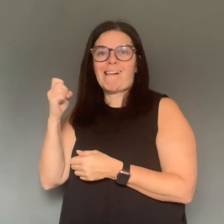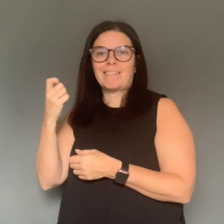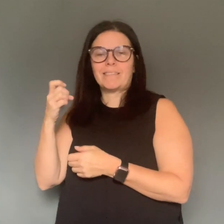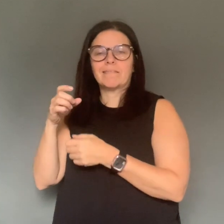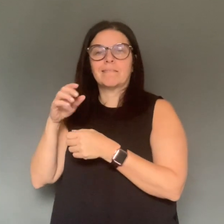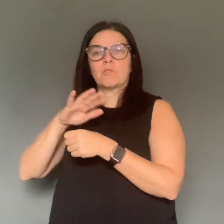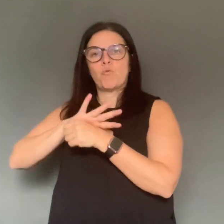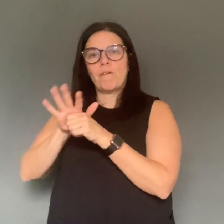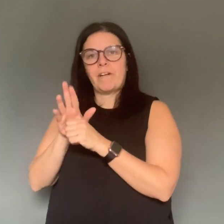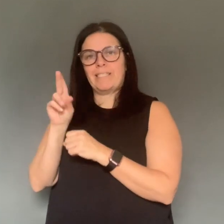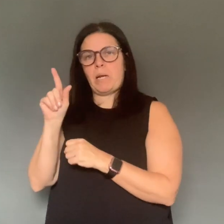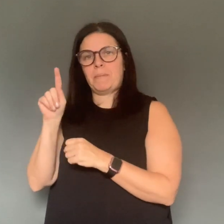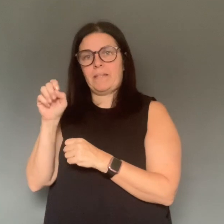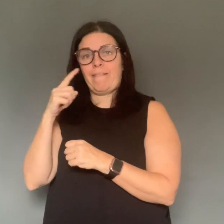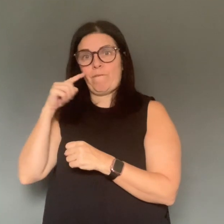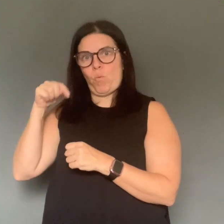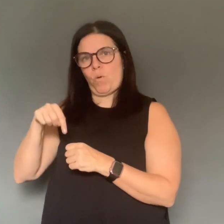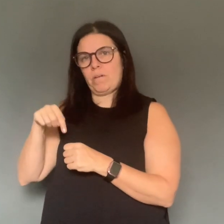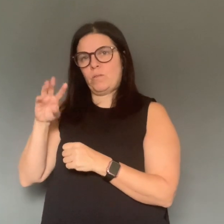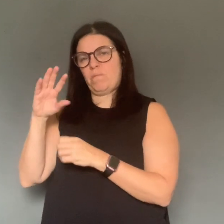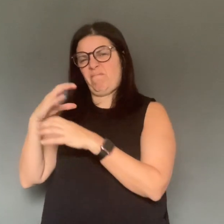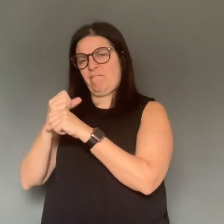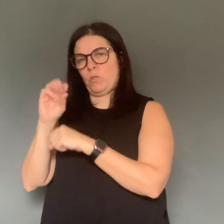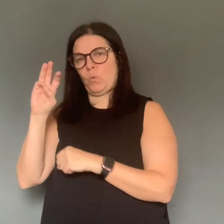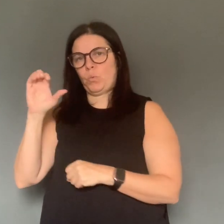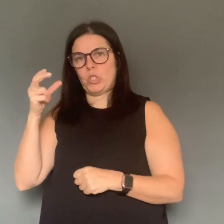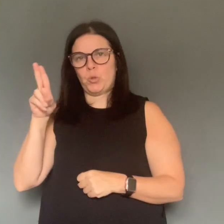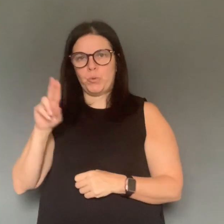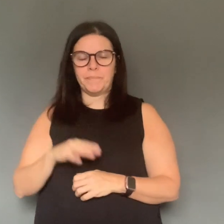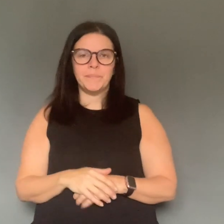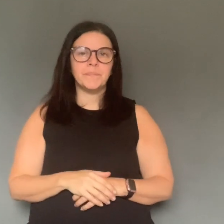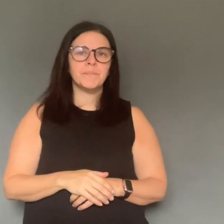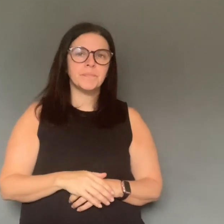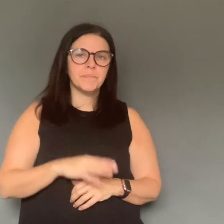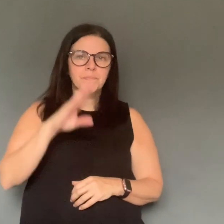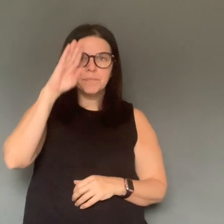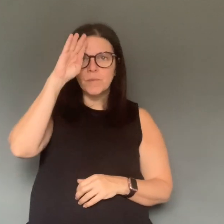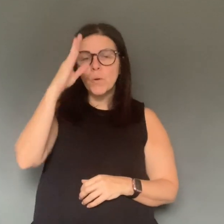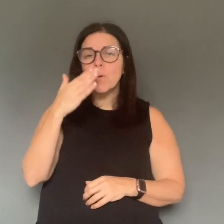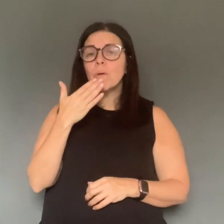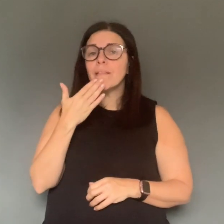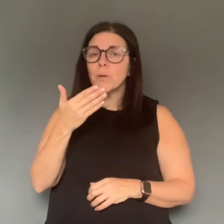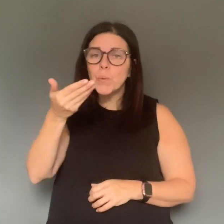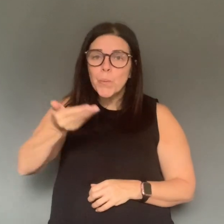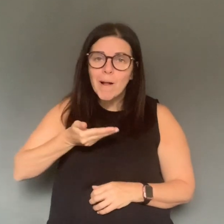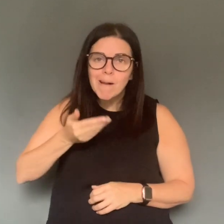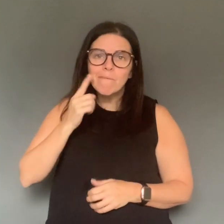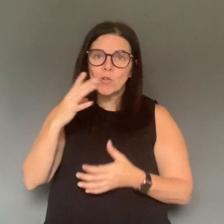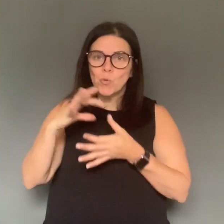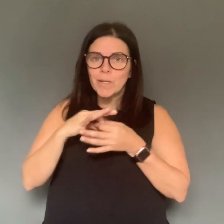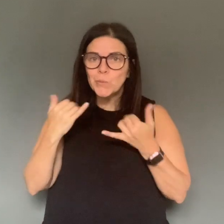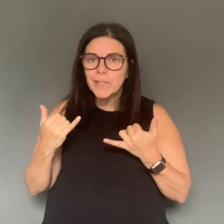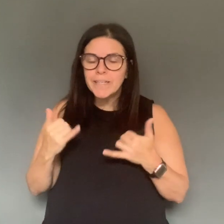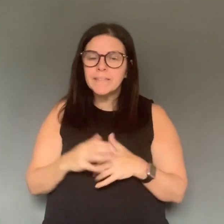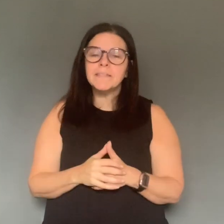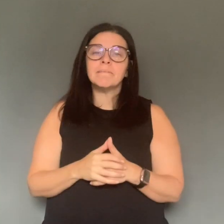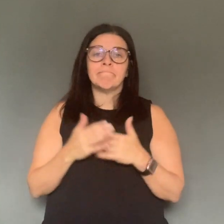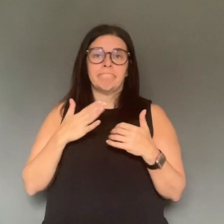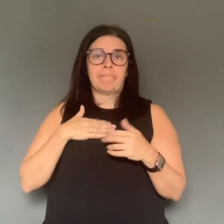Welcome everyone. Thank you for joining us today. I'm Theresa Marentette, CEO of the Windsor-Essex County Health Unit.